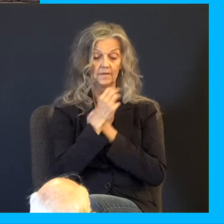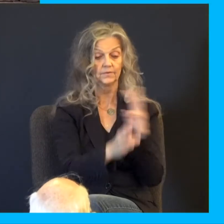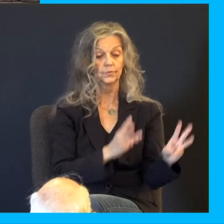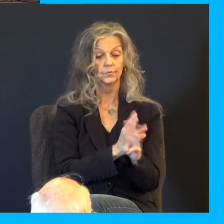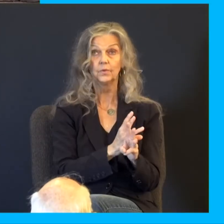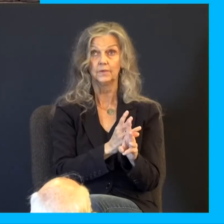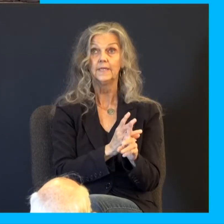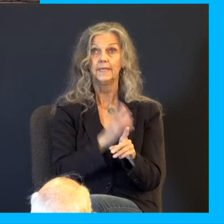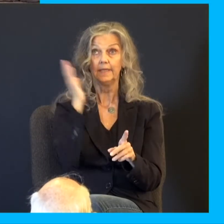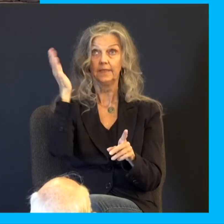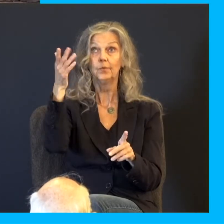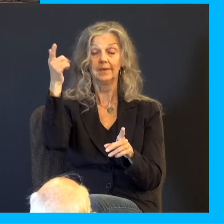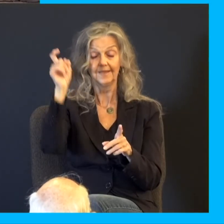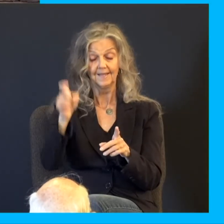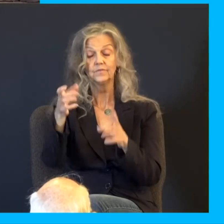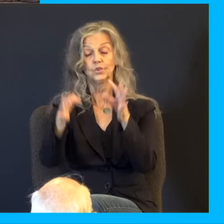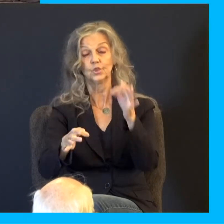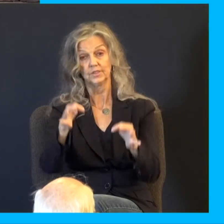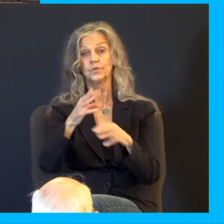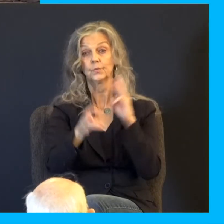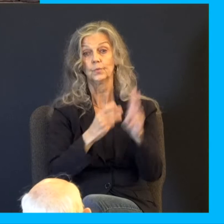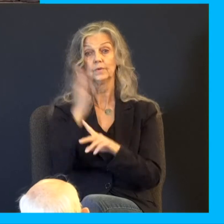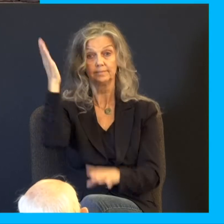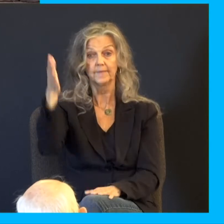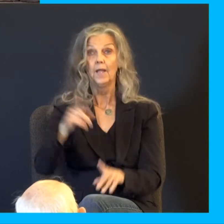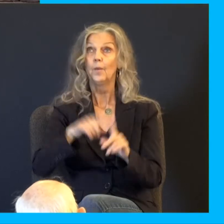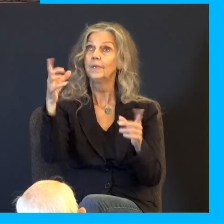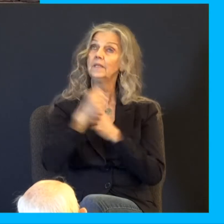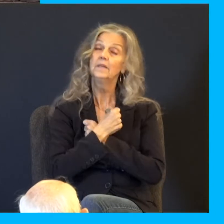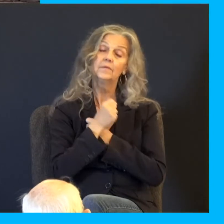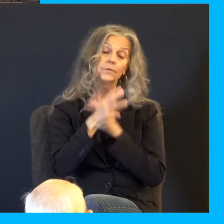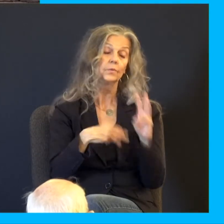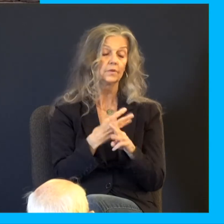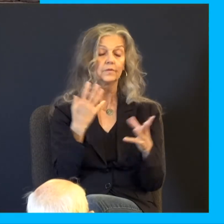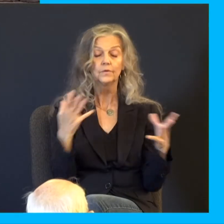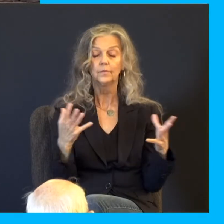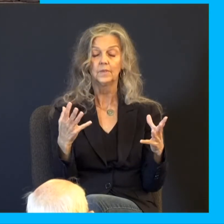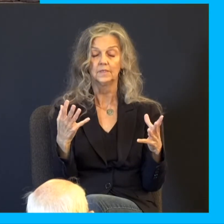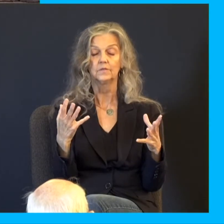to judge. But that's how much he has loved this world to bring it away from that judgment.